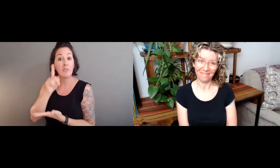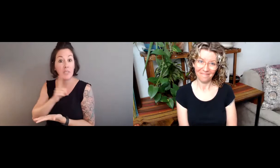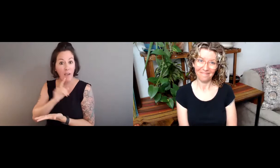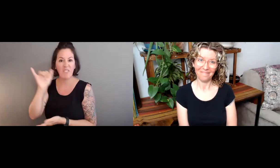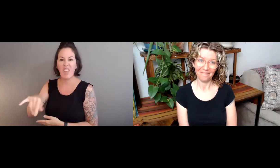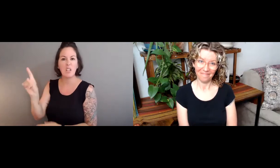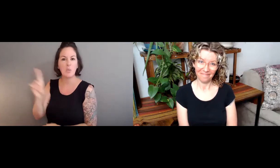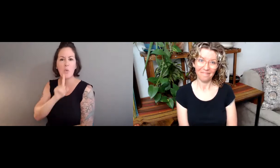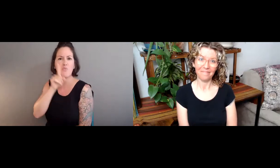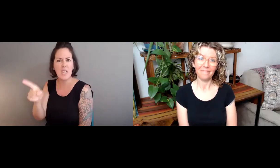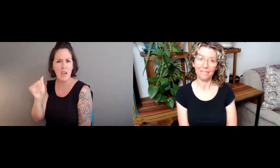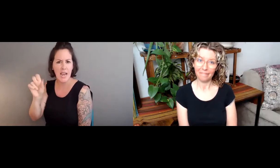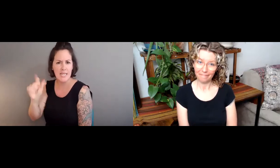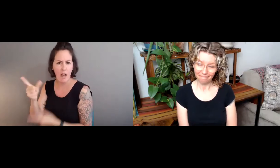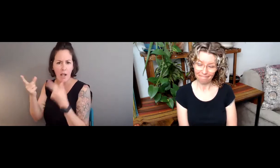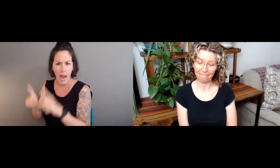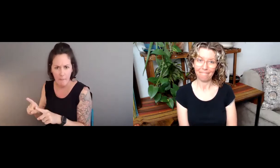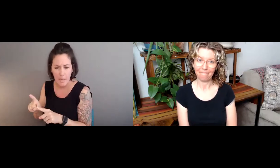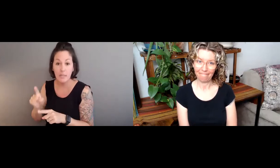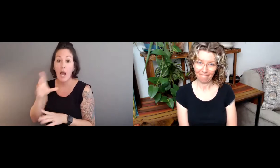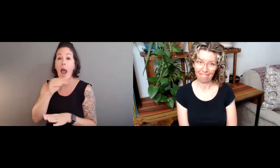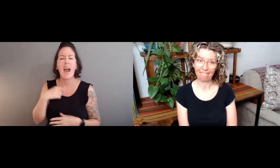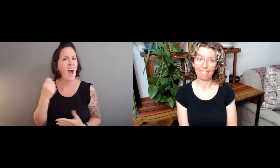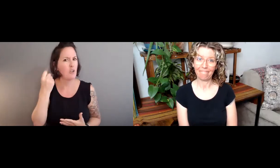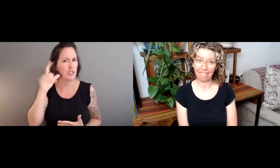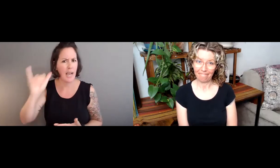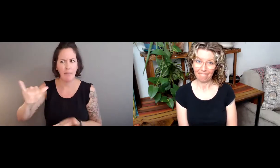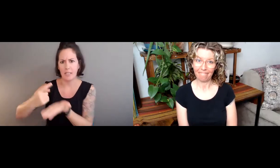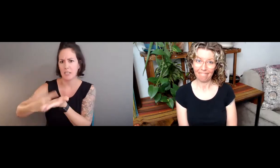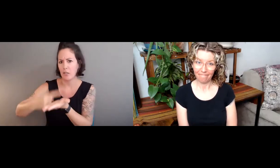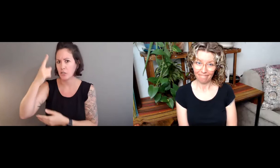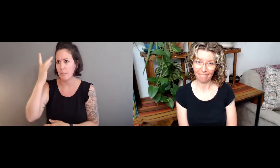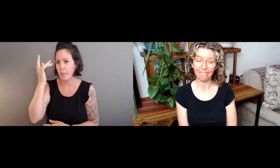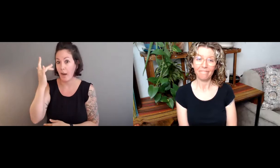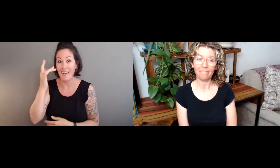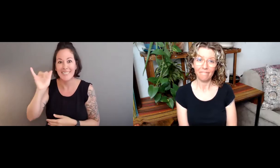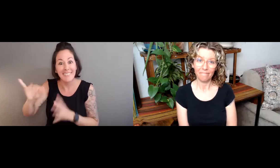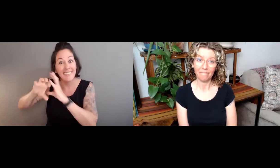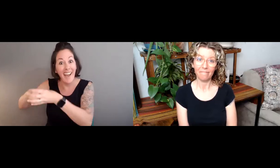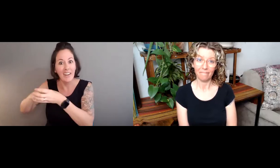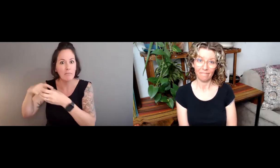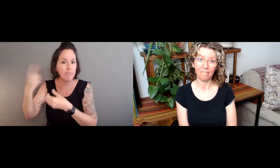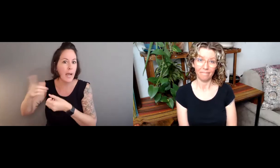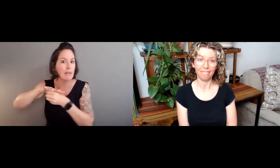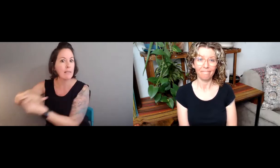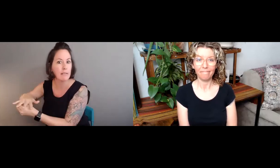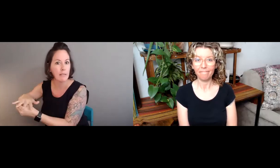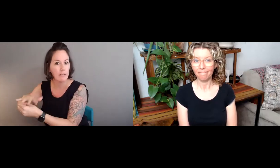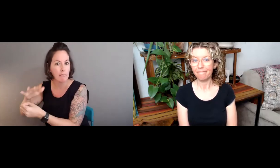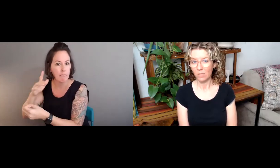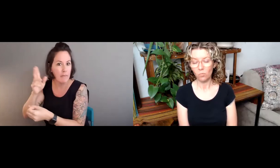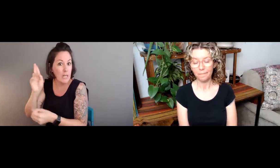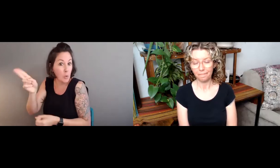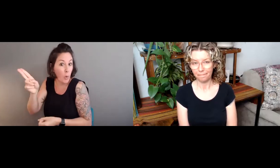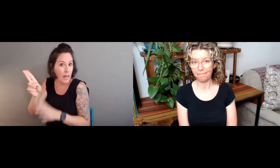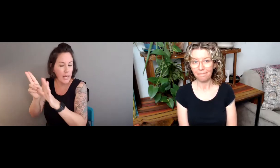there's a lot of discussion about real ASL happening from deaf people who are born into